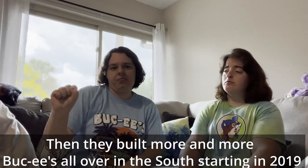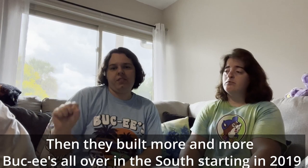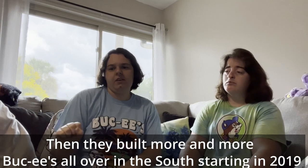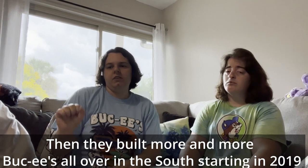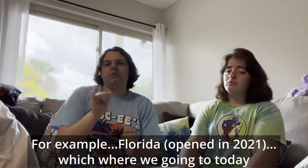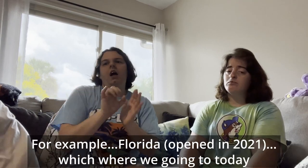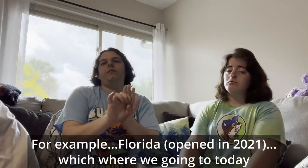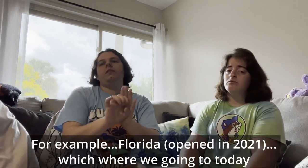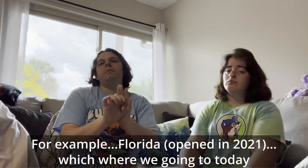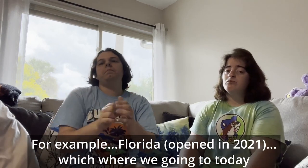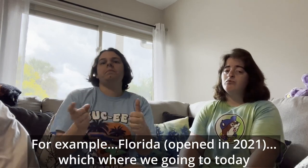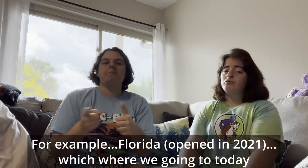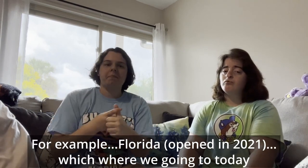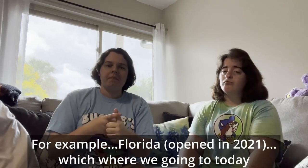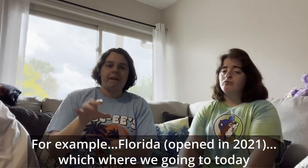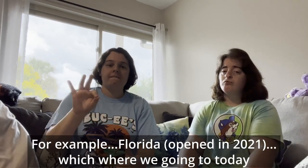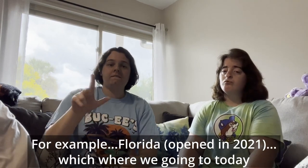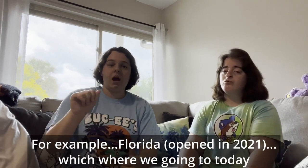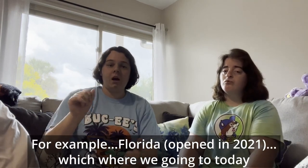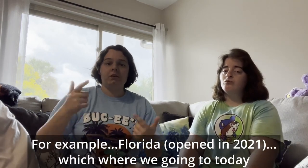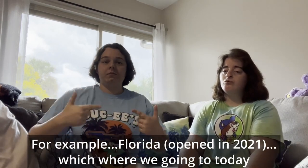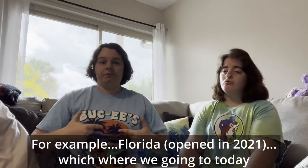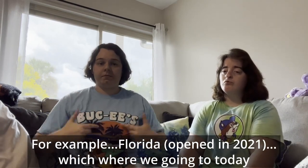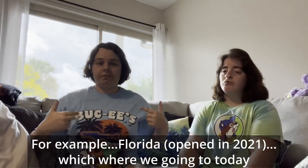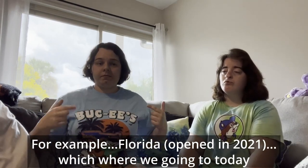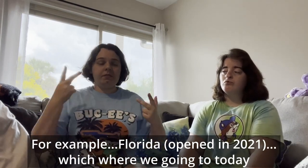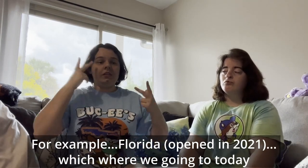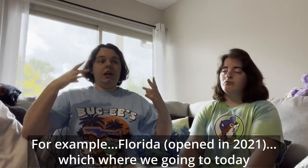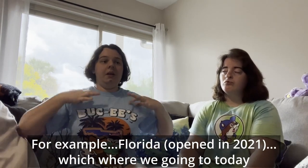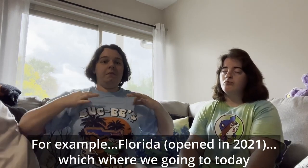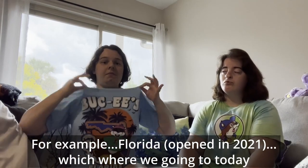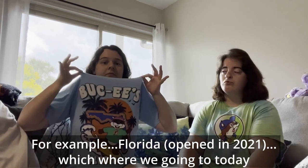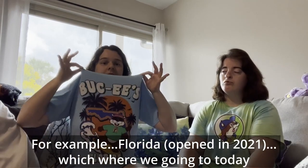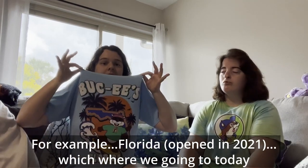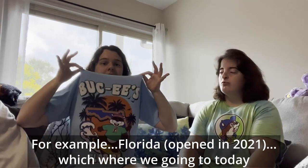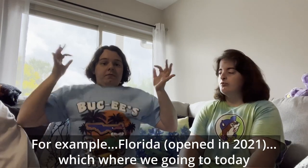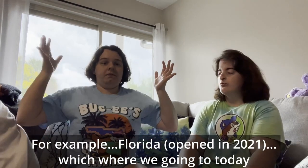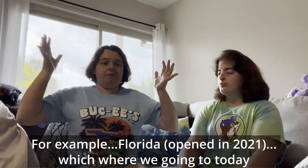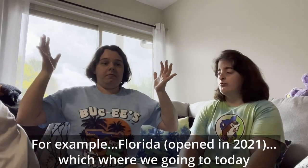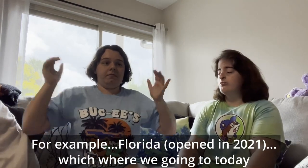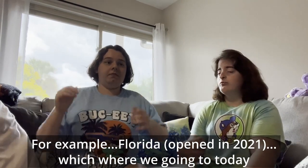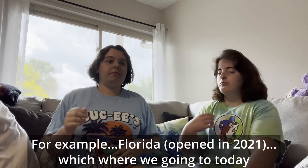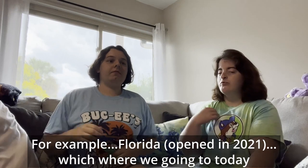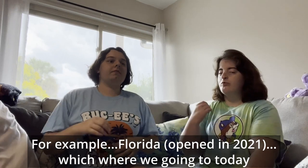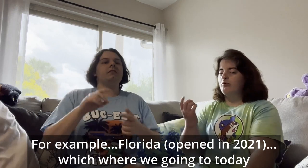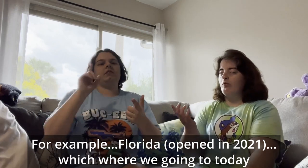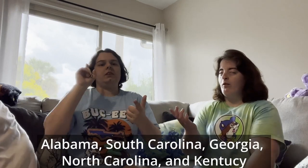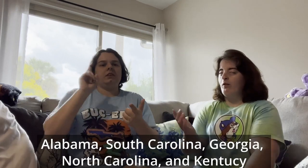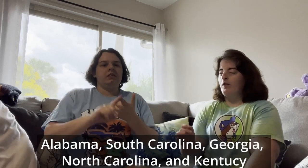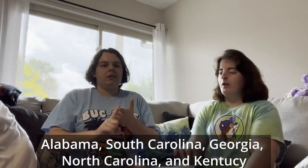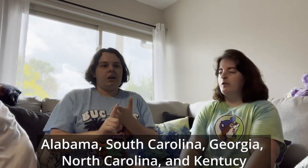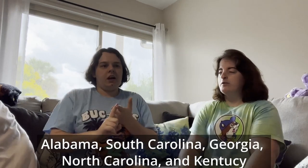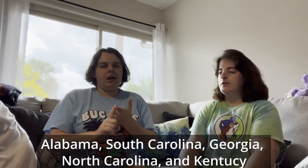lots of fun is a